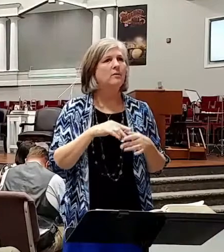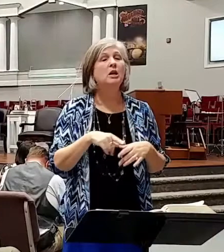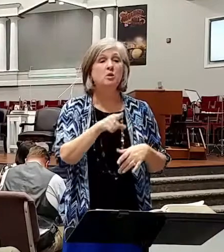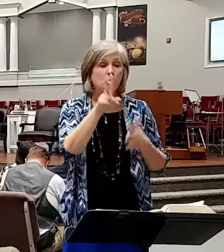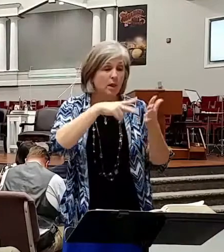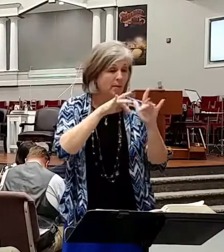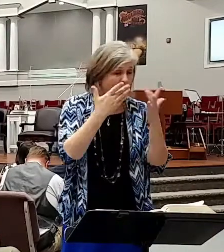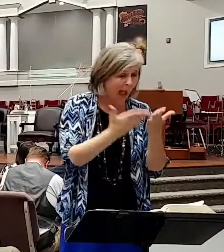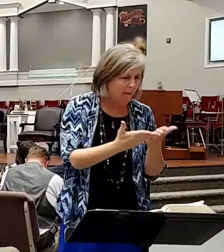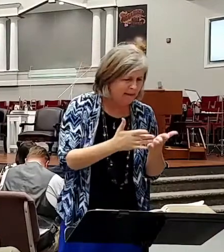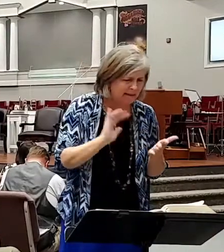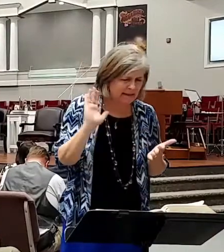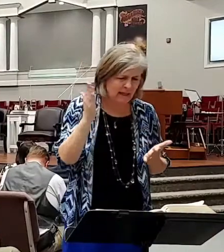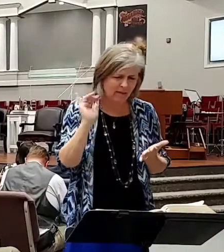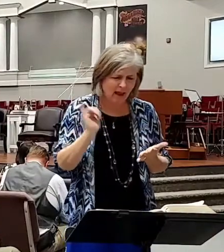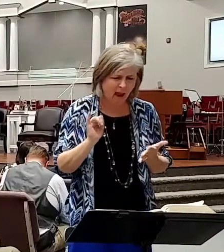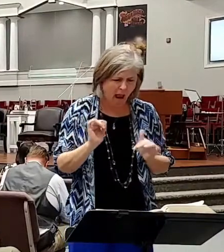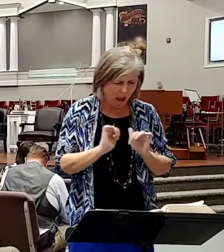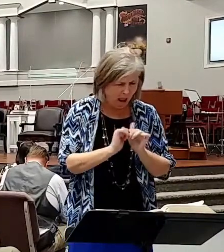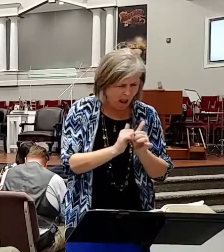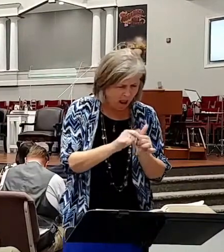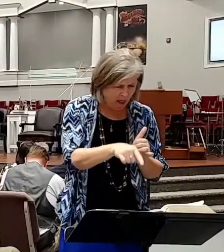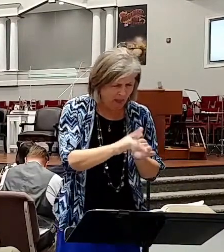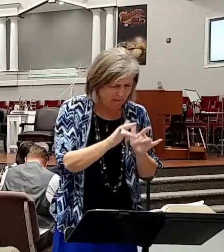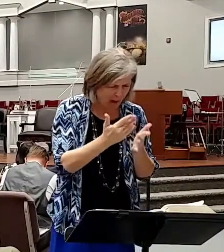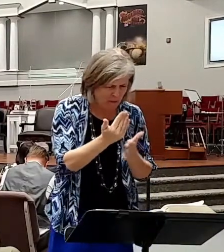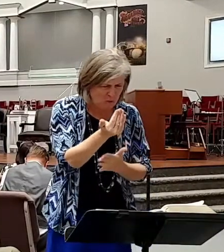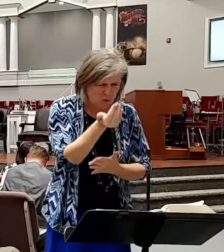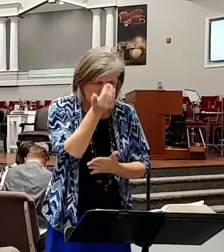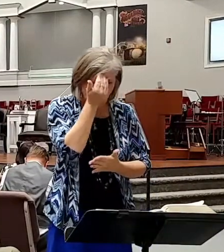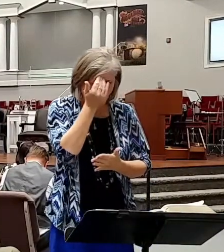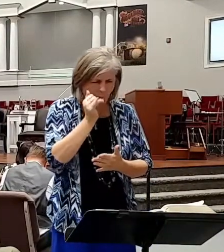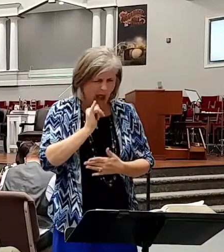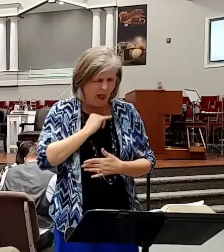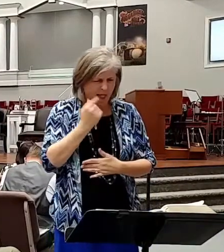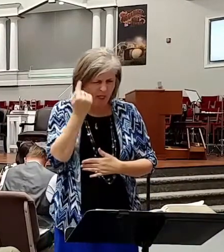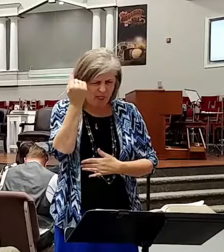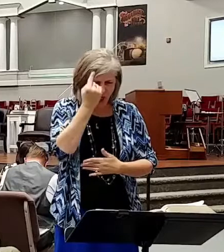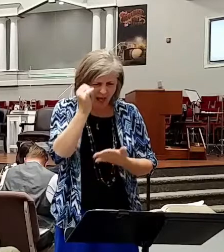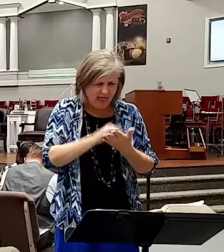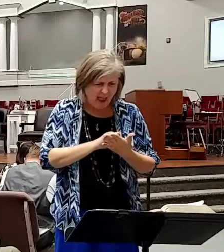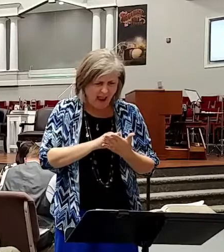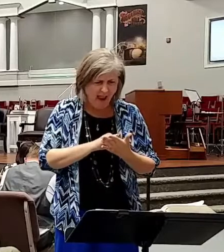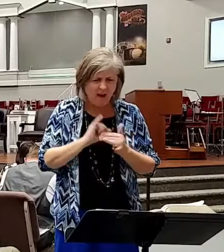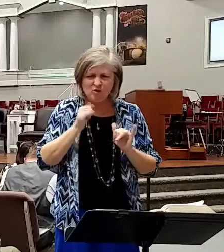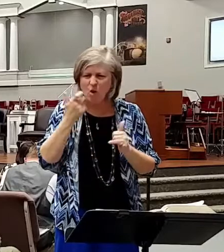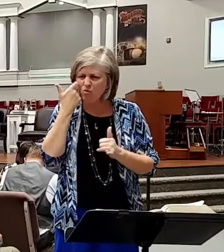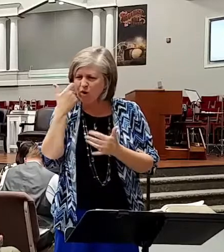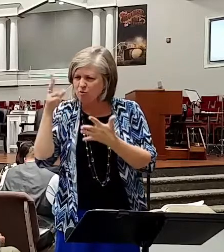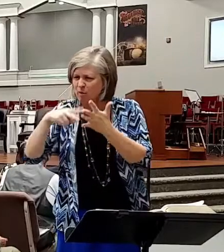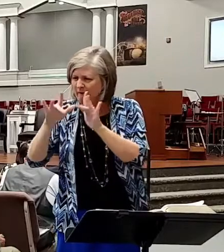seems like how did the bible know that I was thinking that and I just read some verses that said I shouldn't be thinking that